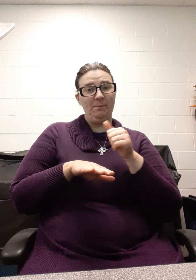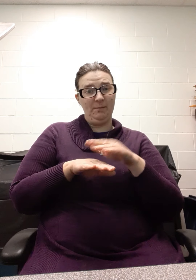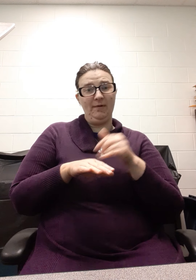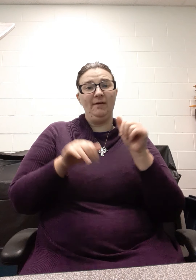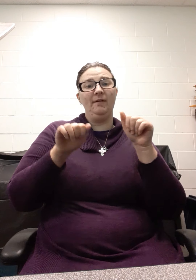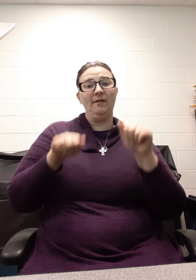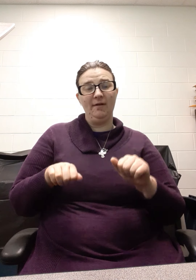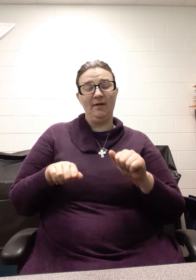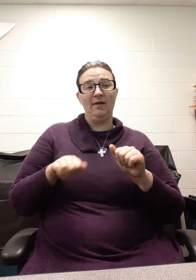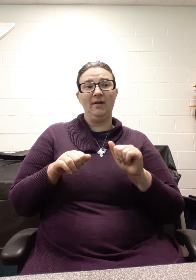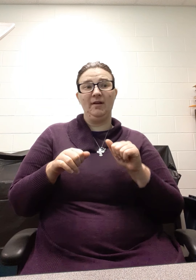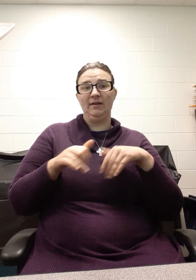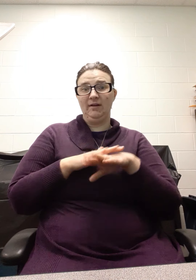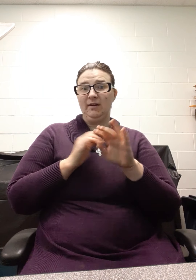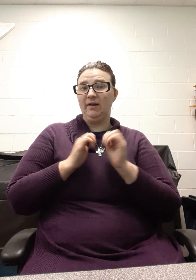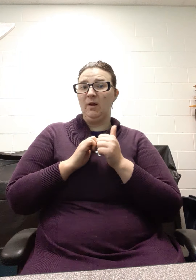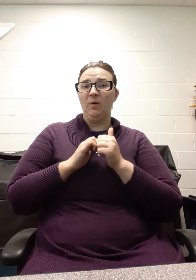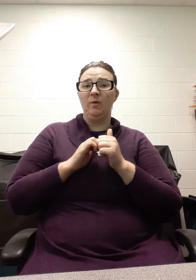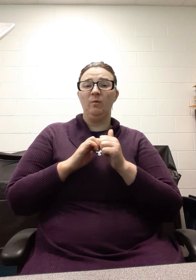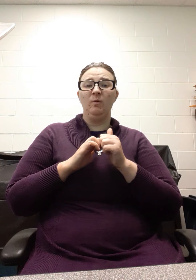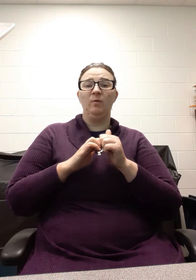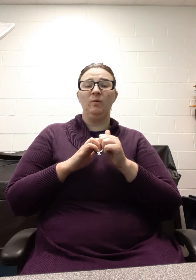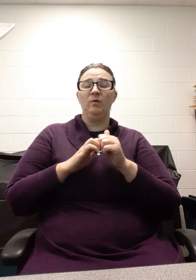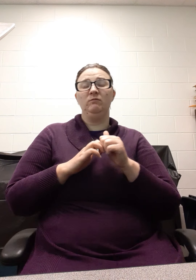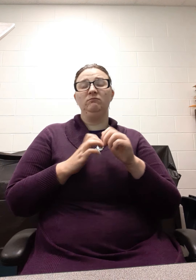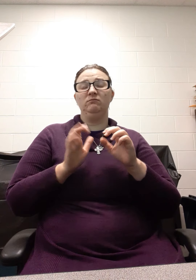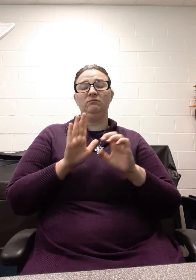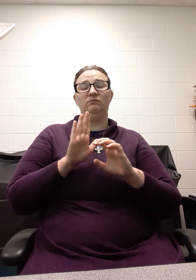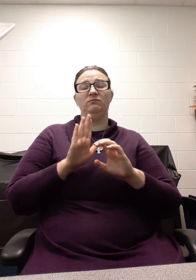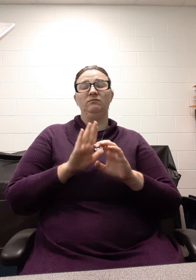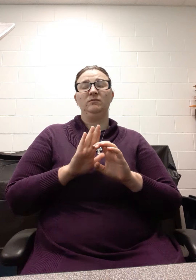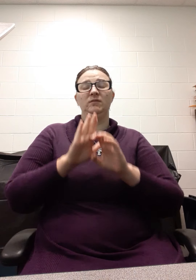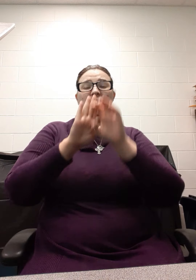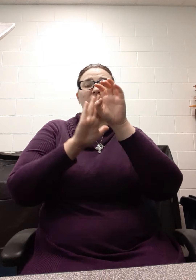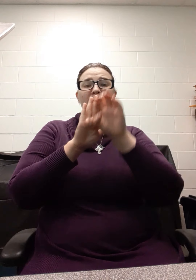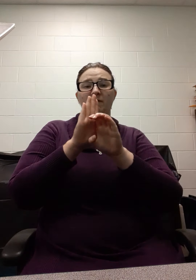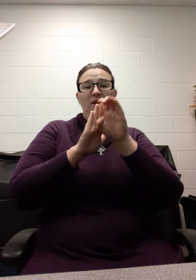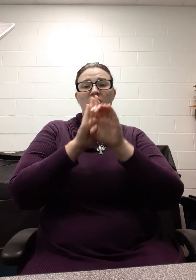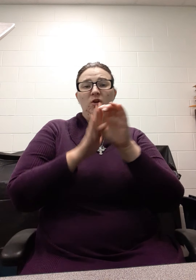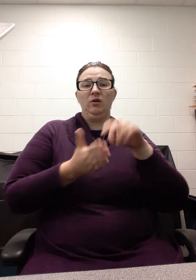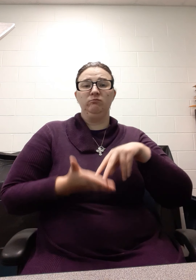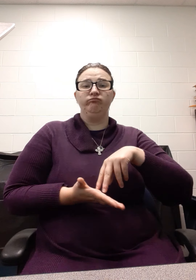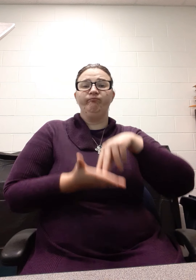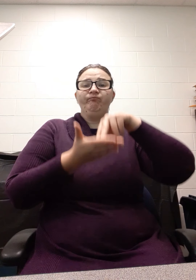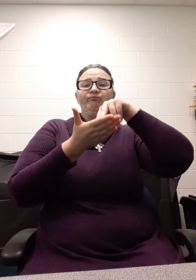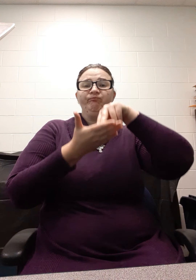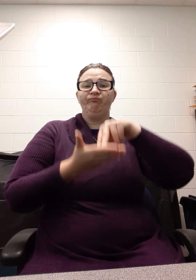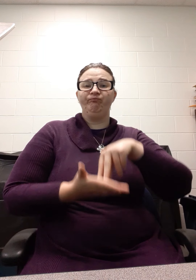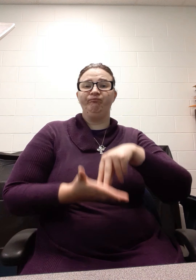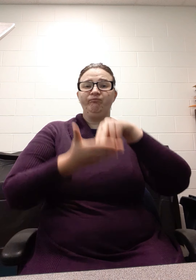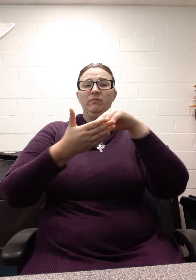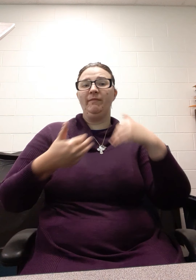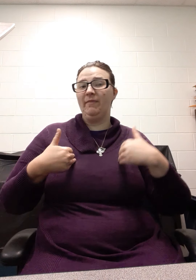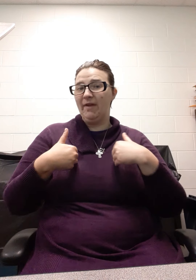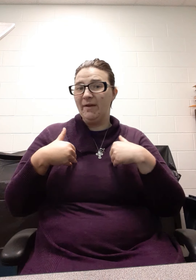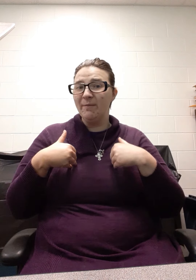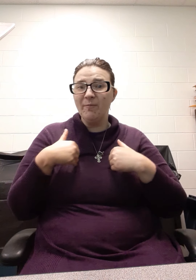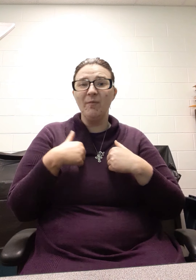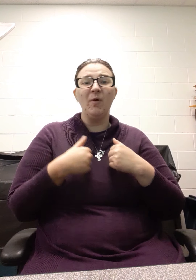We have kangaroos, and right now a couple of the female kangaroos have joeys in their pouch, which is pretty neat. We have camels